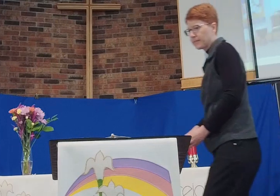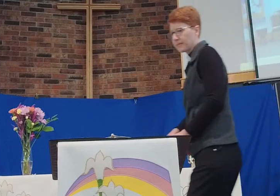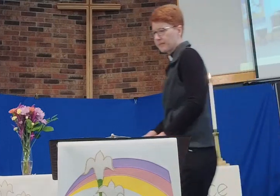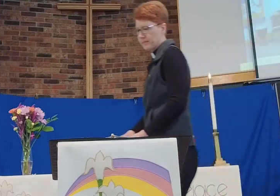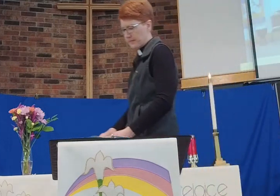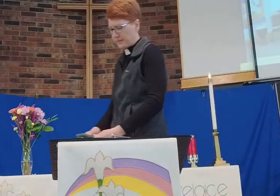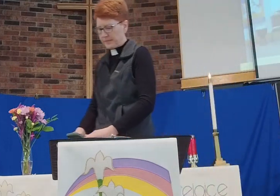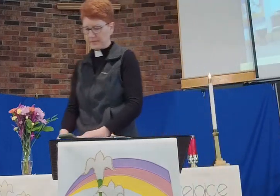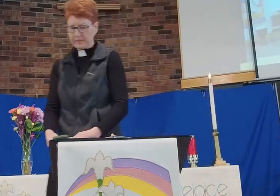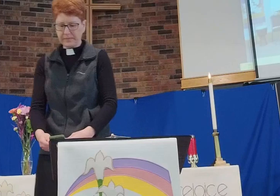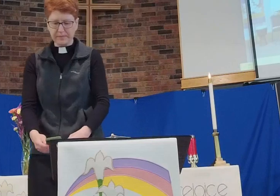She she